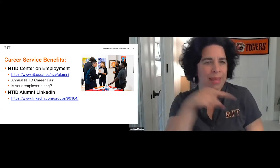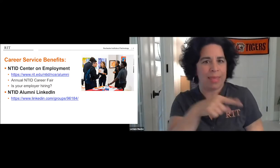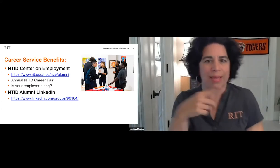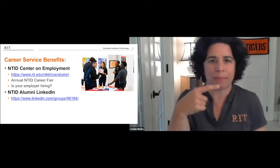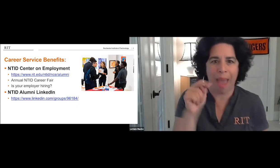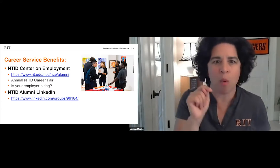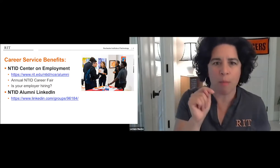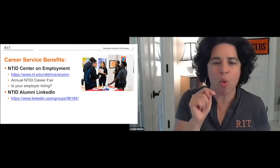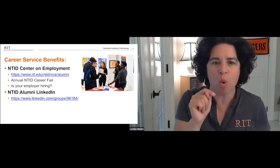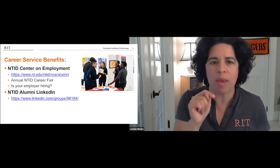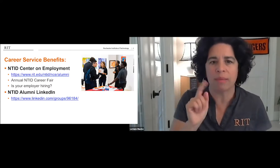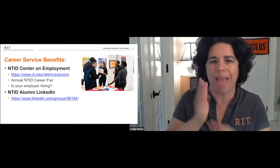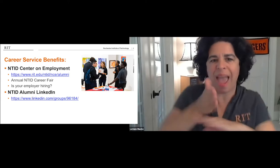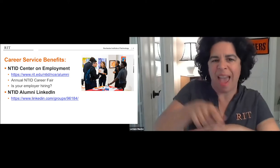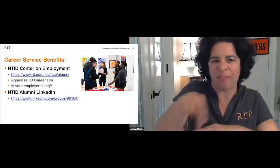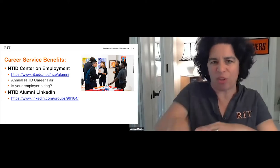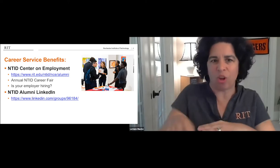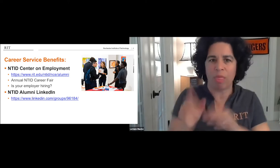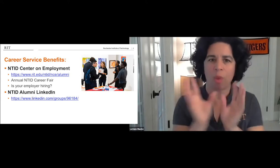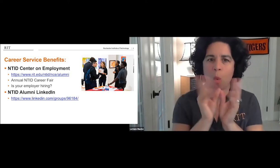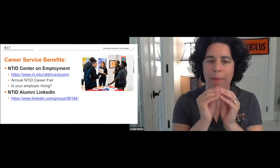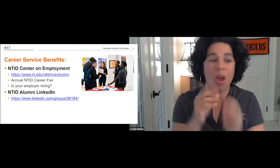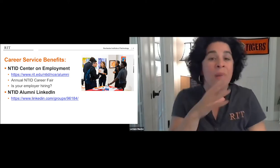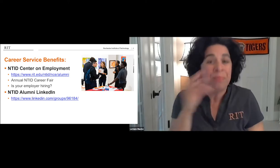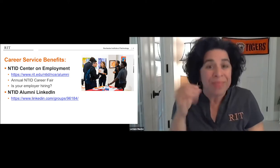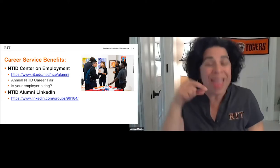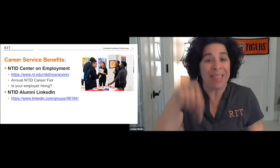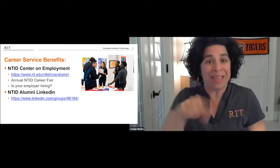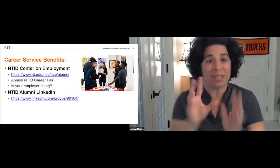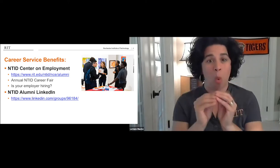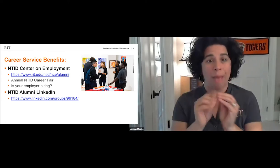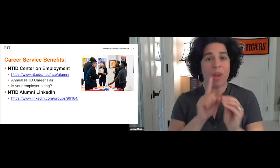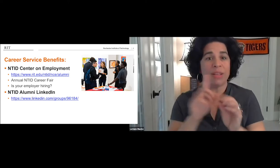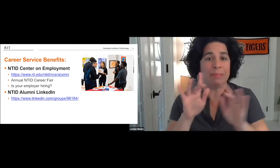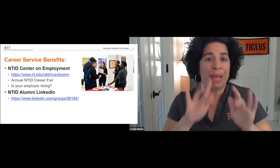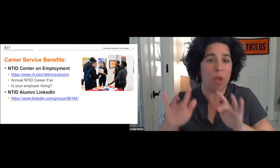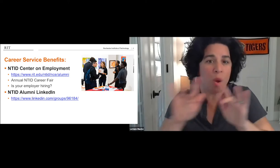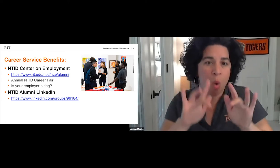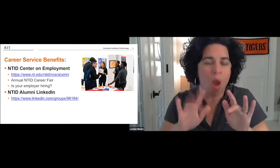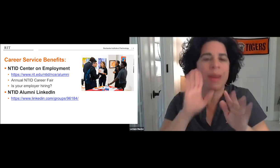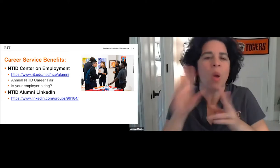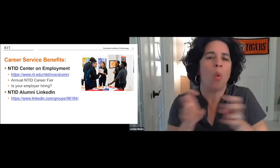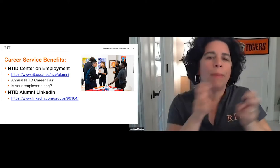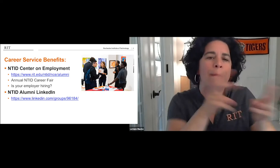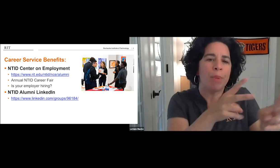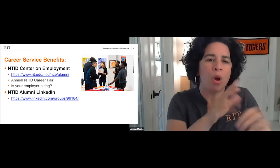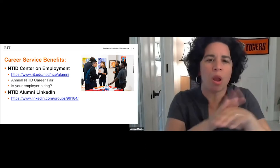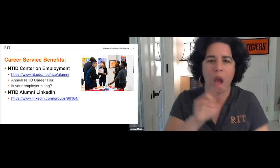now. I will be sending the PowerPoint out to all of you after the webinar has concluded. Plus, the webinar is being